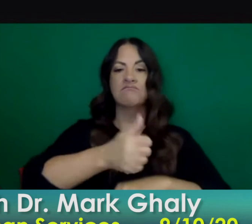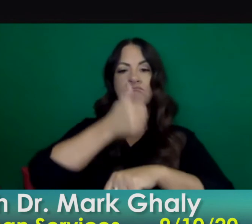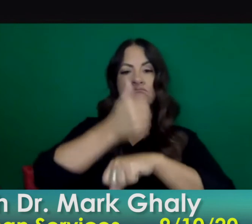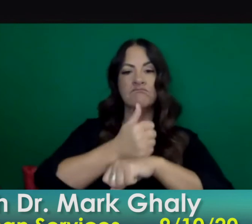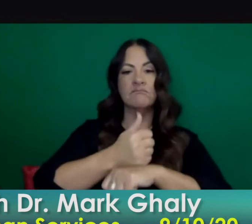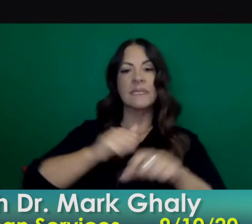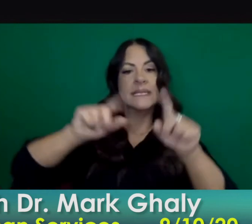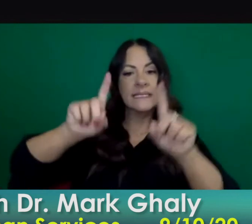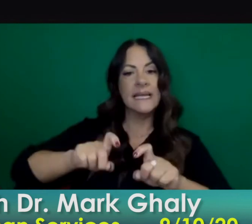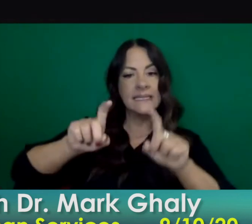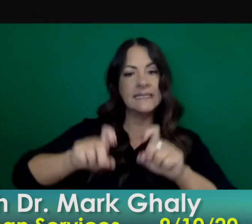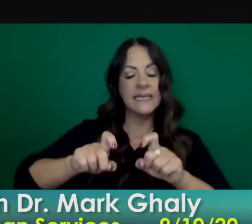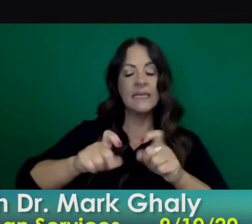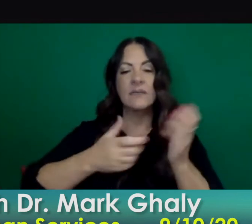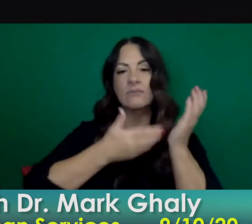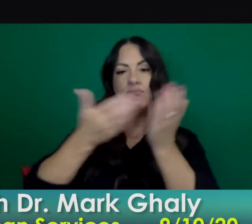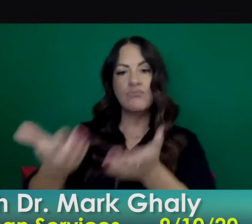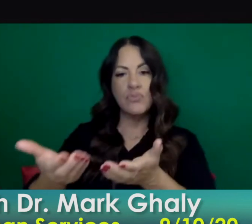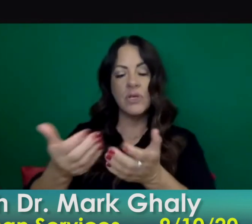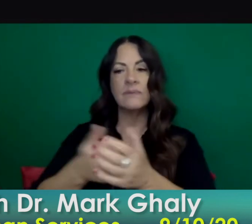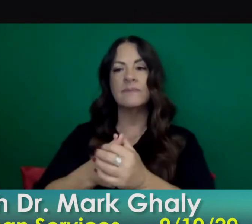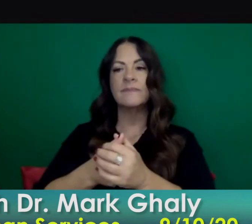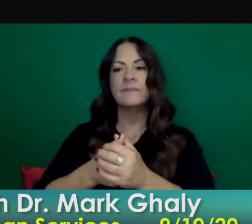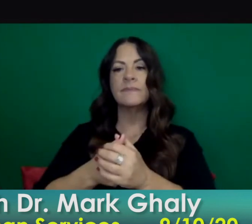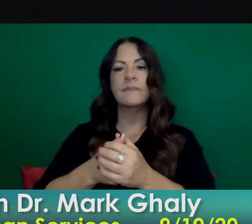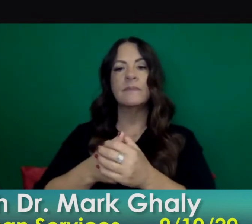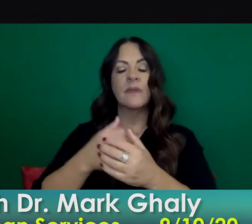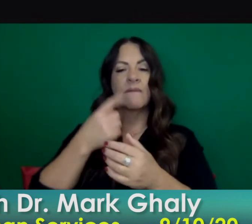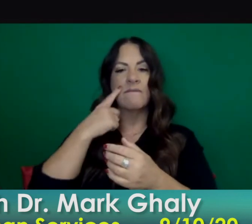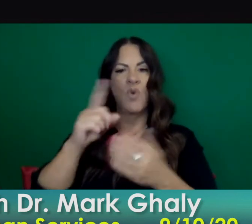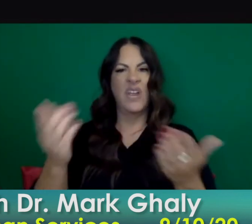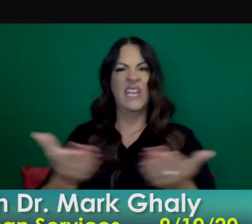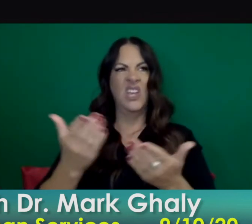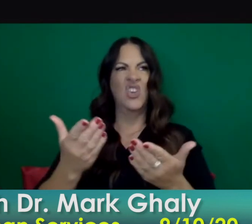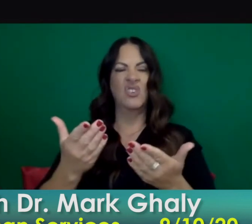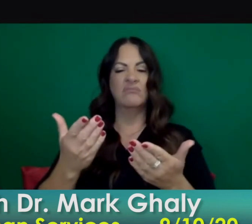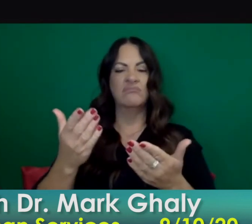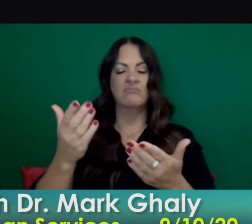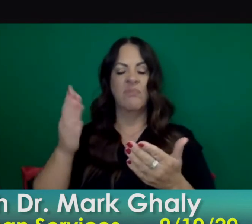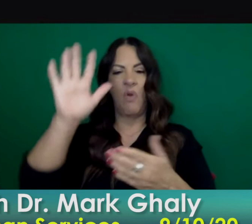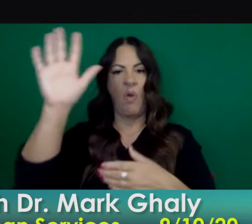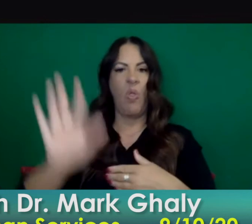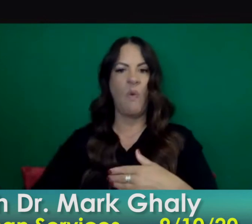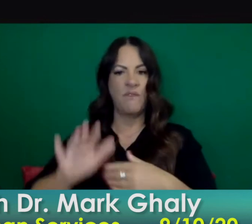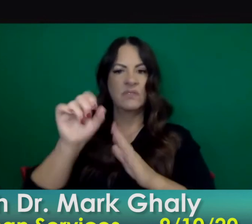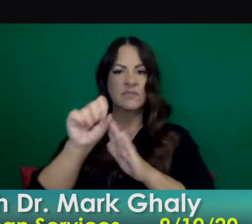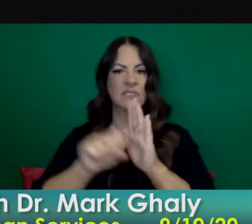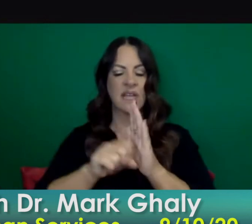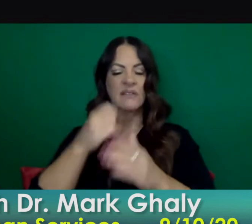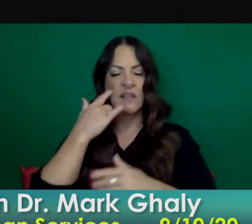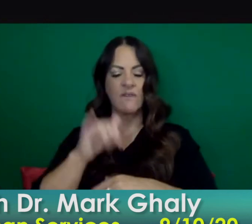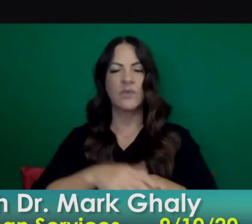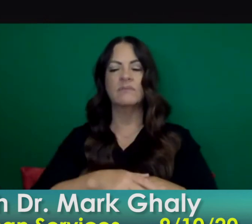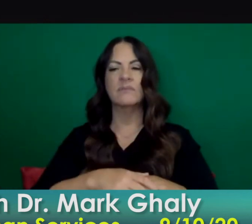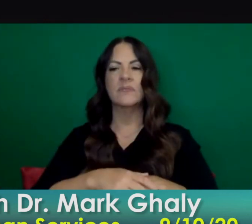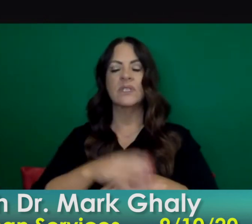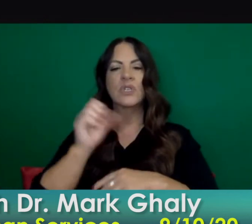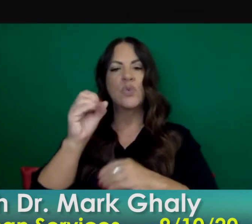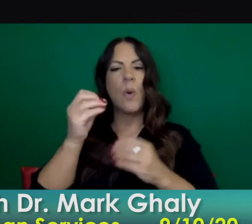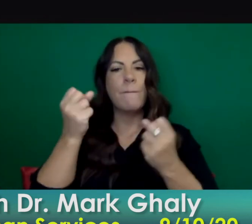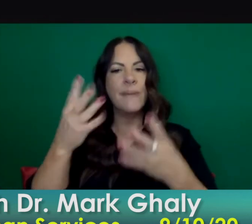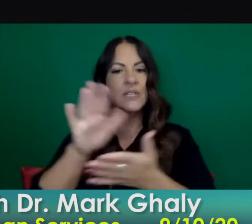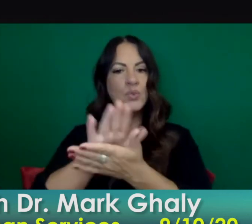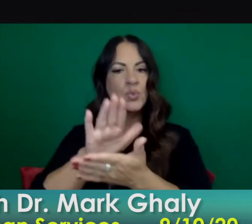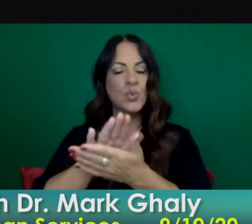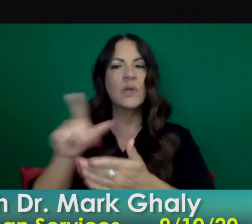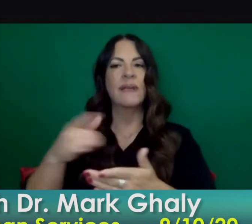strategy to bring quite a bit more volume of testing to the state was to give schools another tool to feel confident in